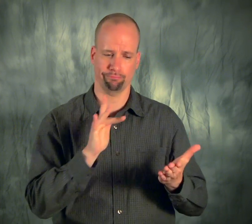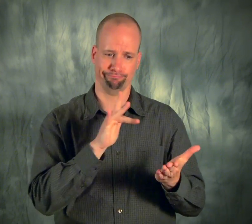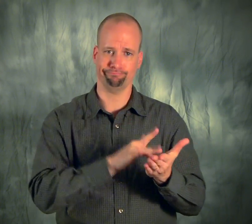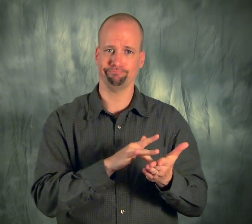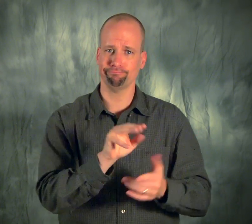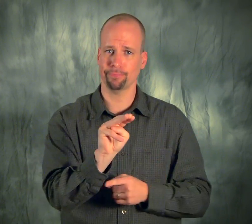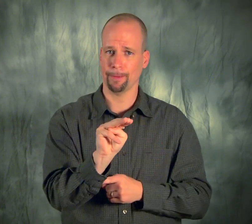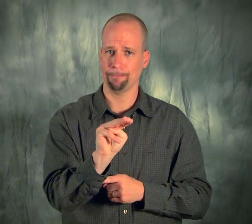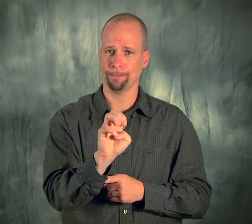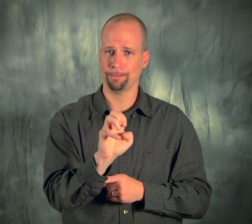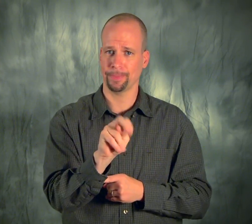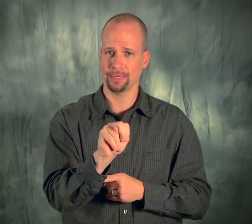First, press Menu.